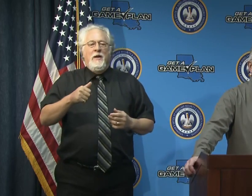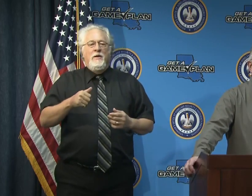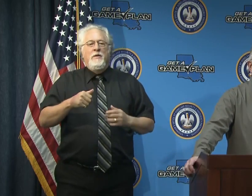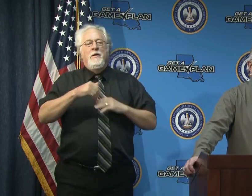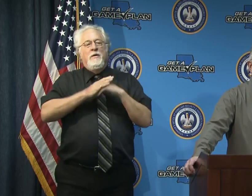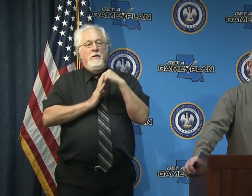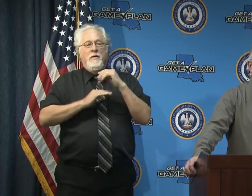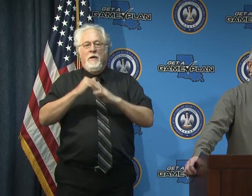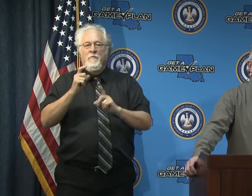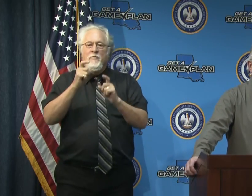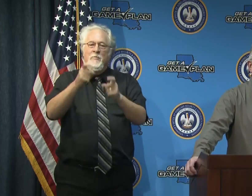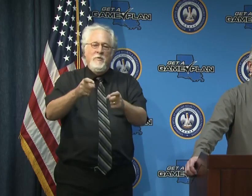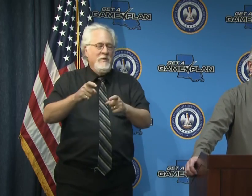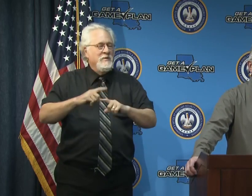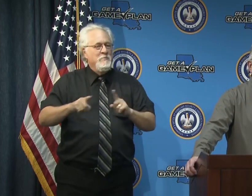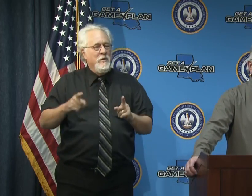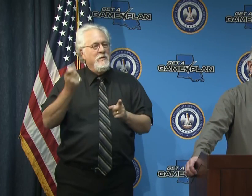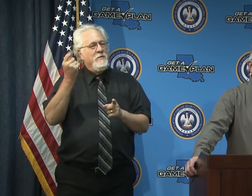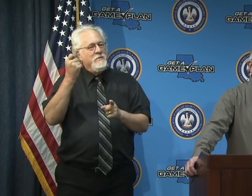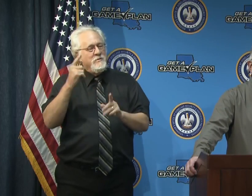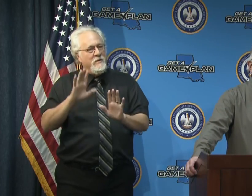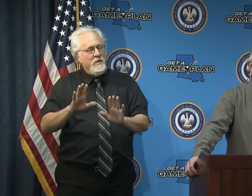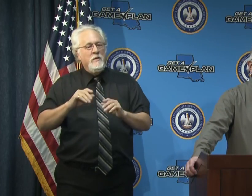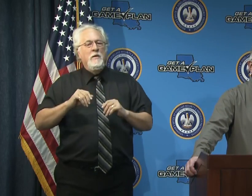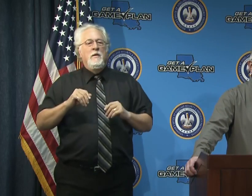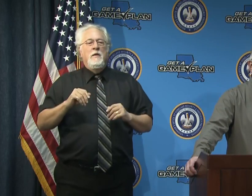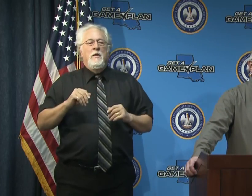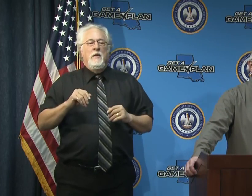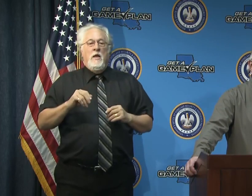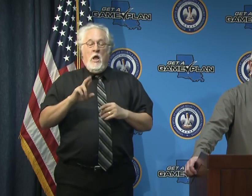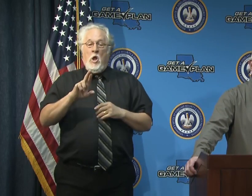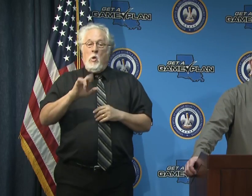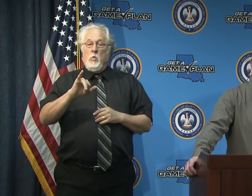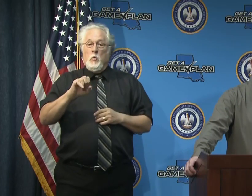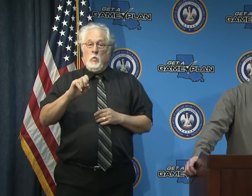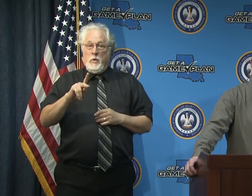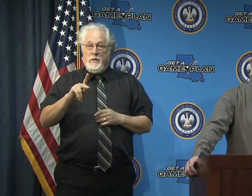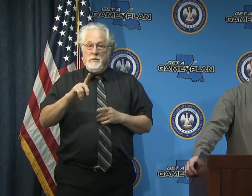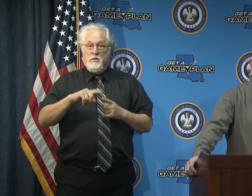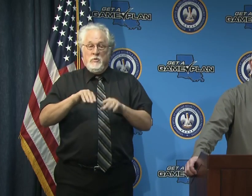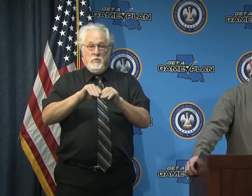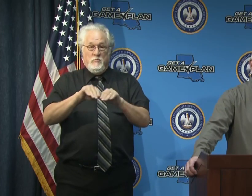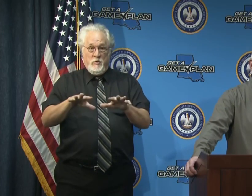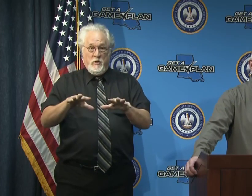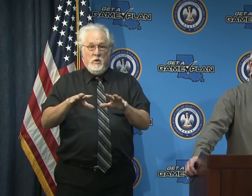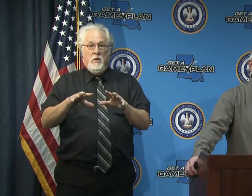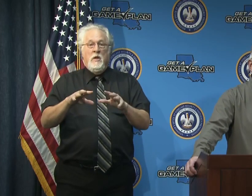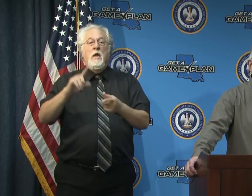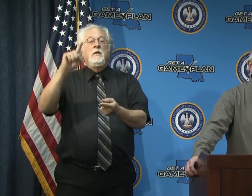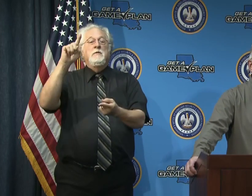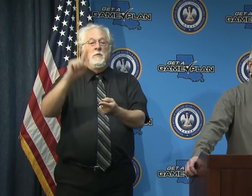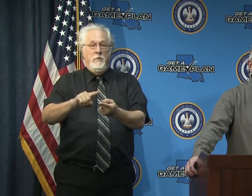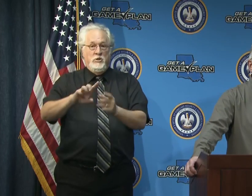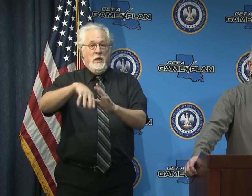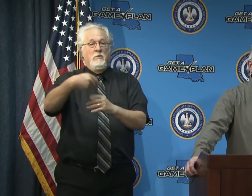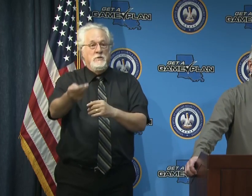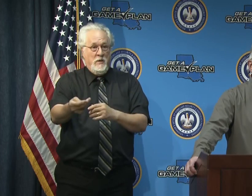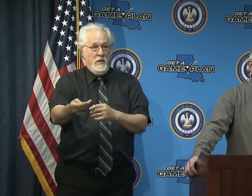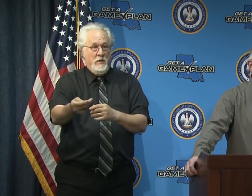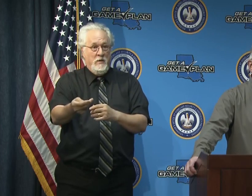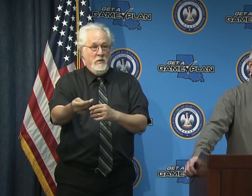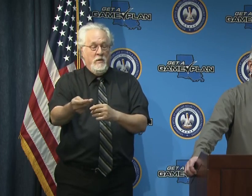all it's an understanding that the risk of transmission is much diminished outdoors